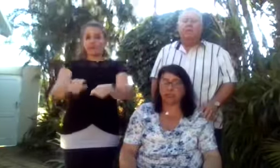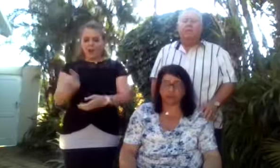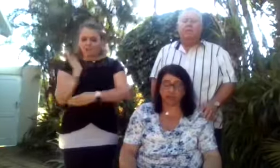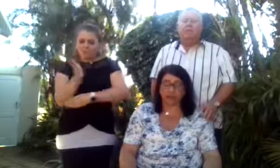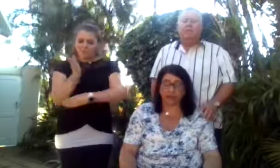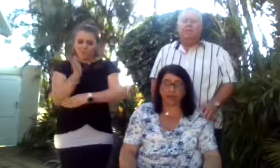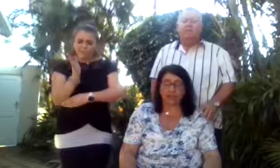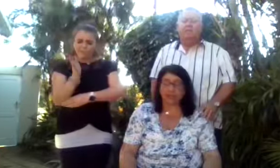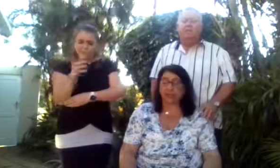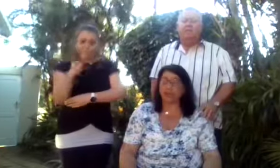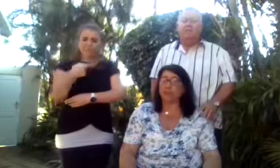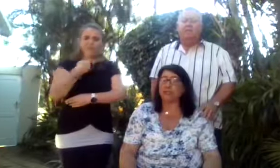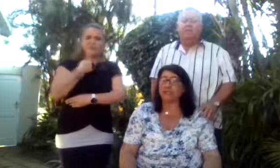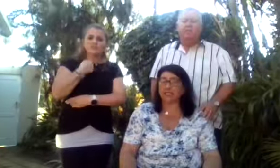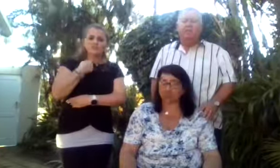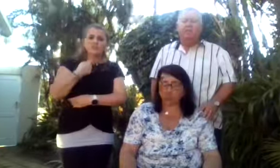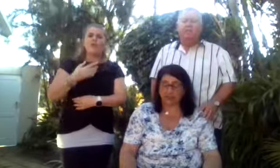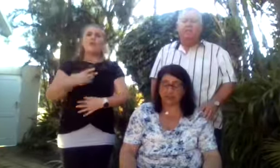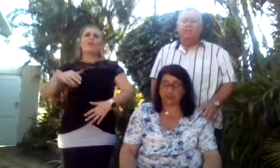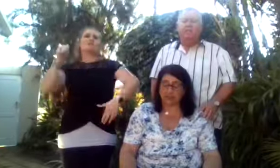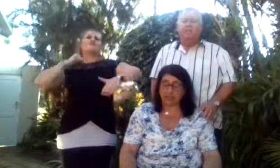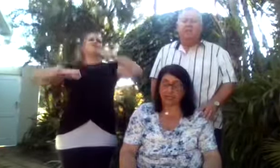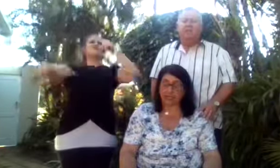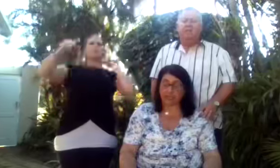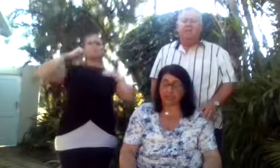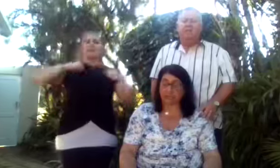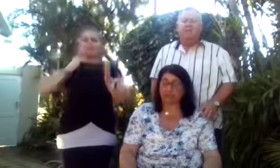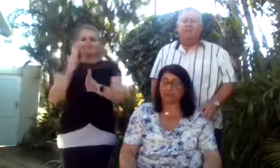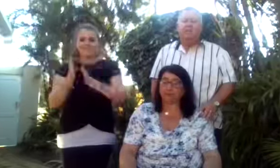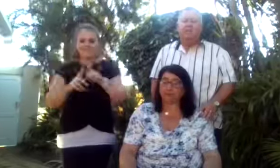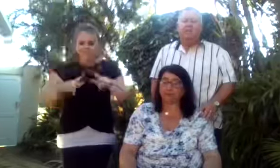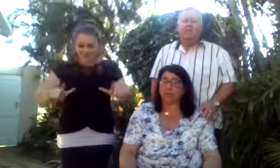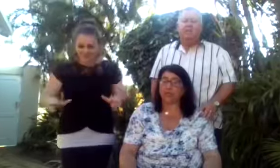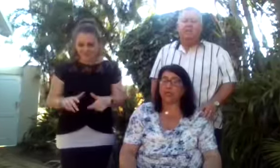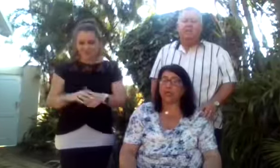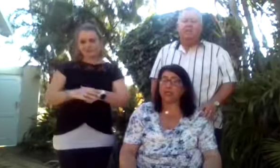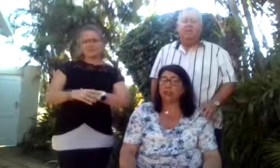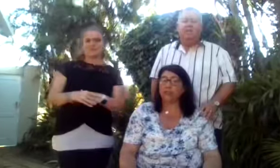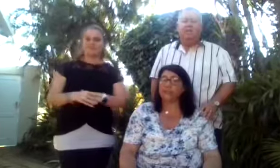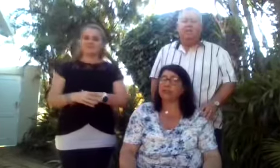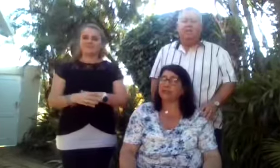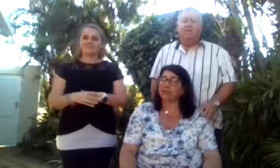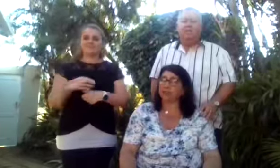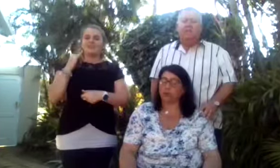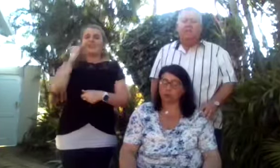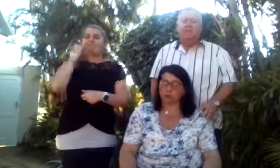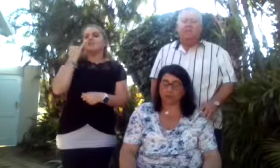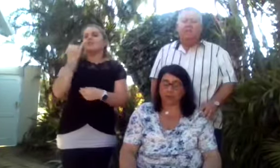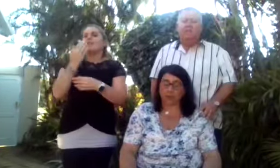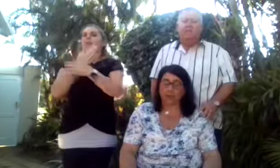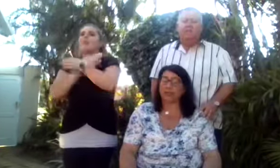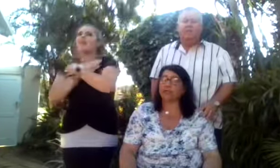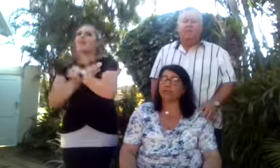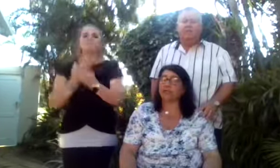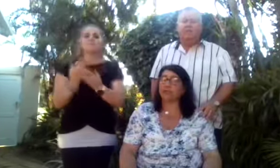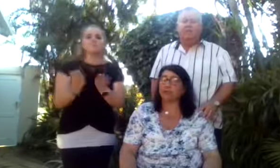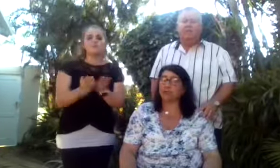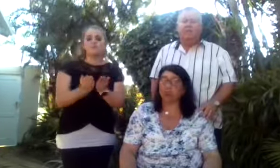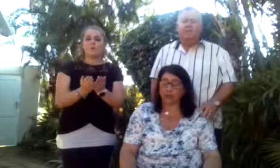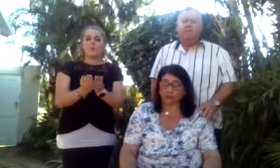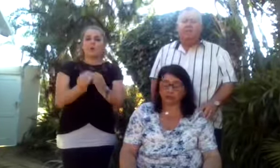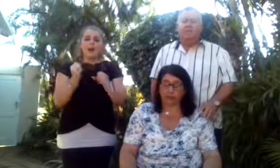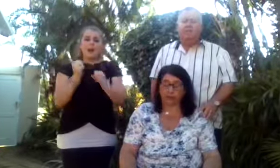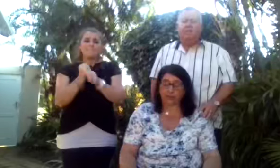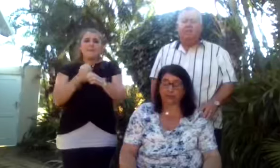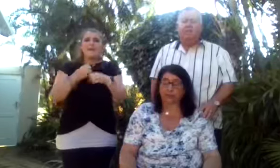about something or the other in the most expressive sign language ever. Jess loved school and made the